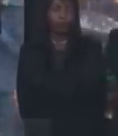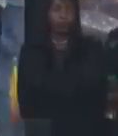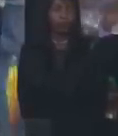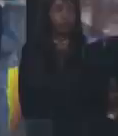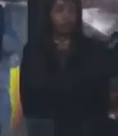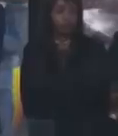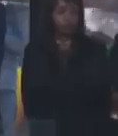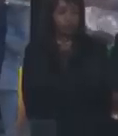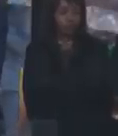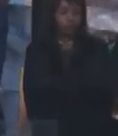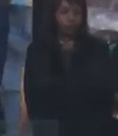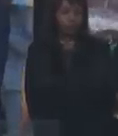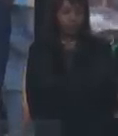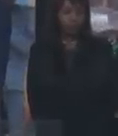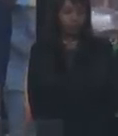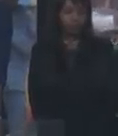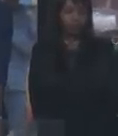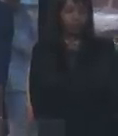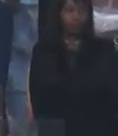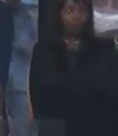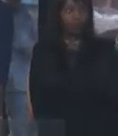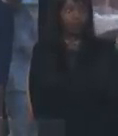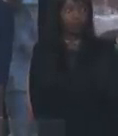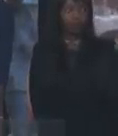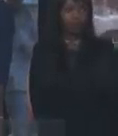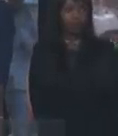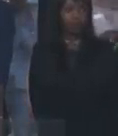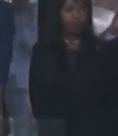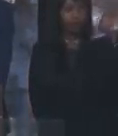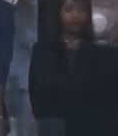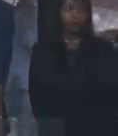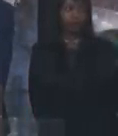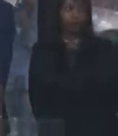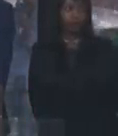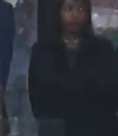Each replicating a million messages of peace, of love and reconciliation.